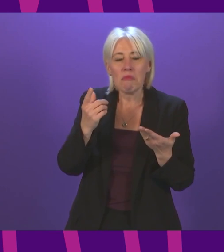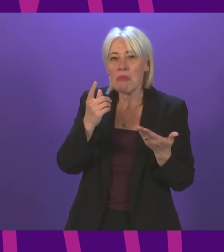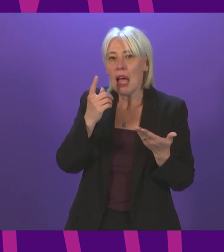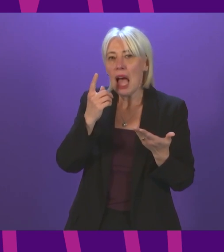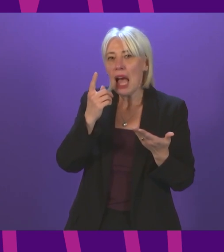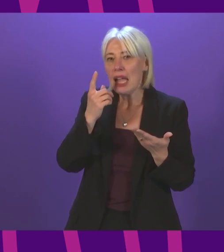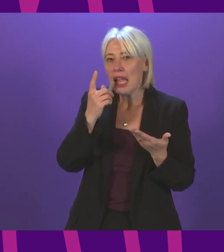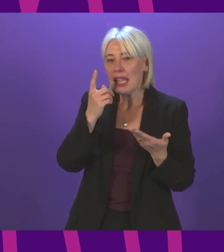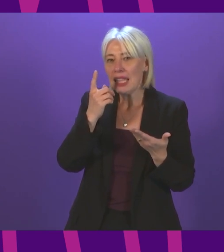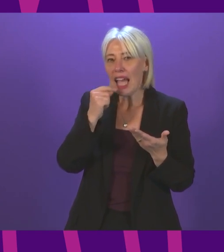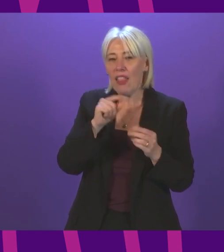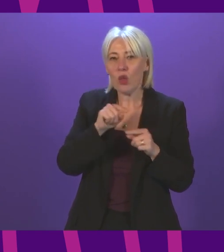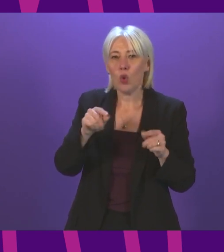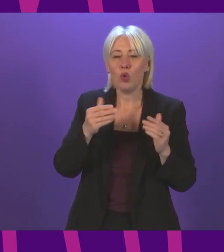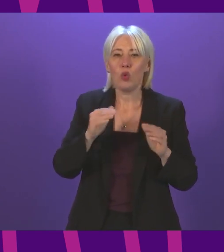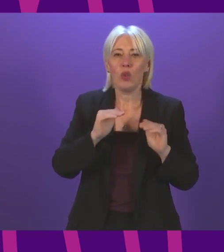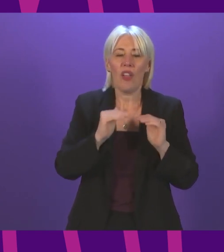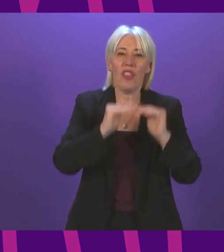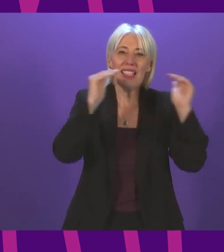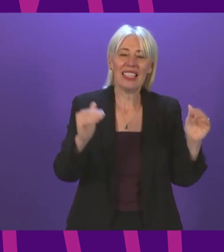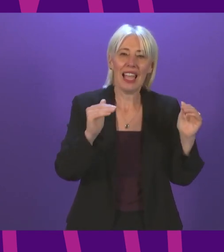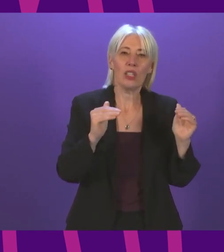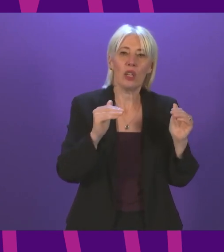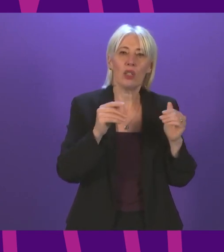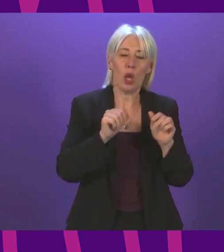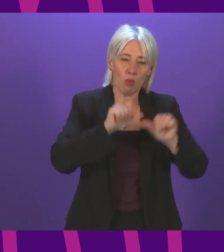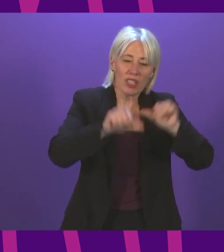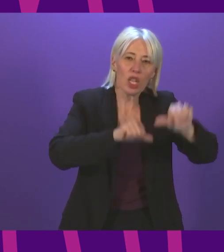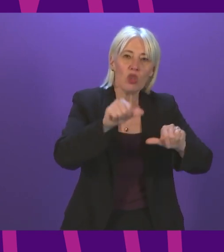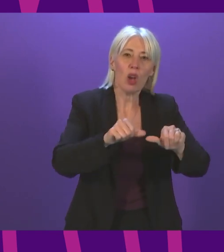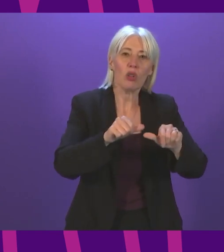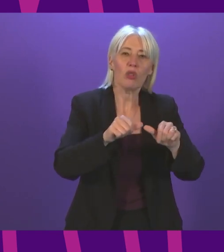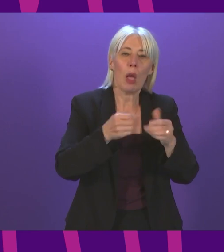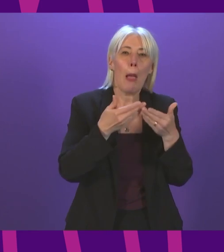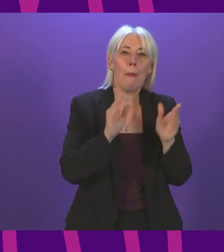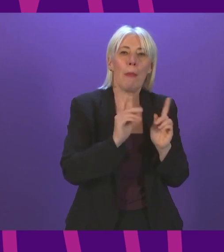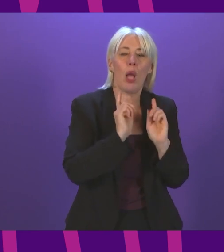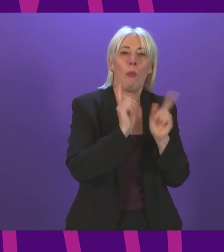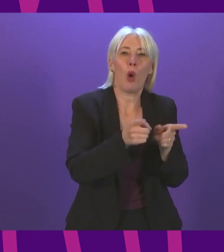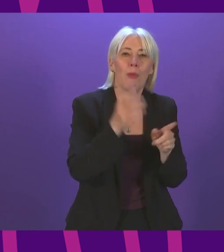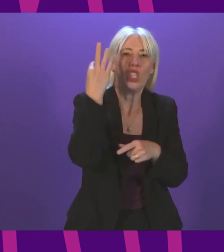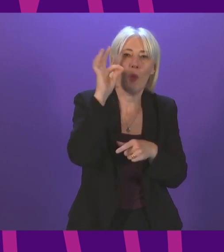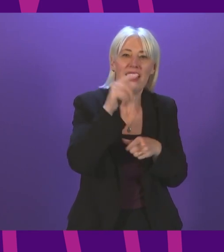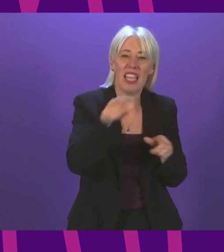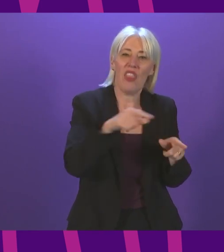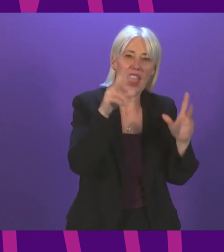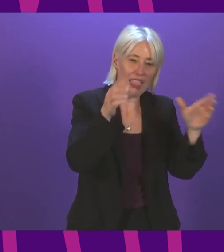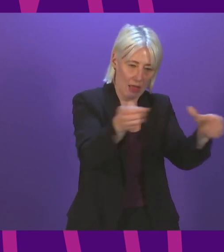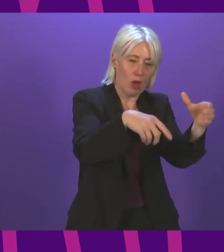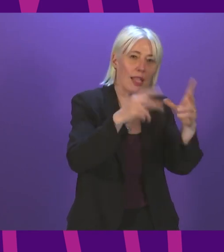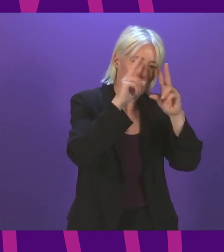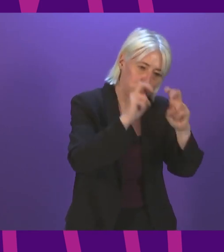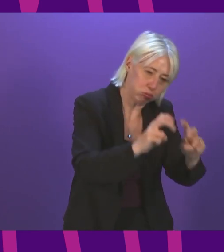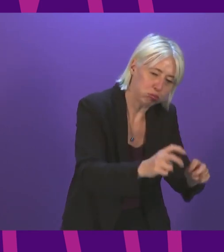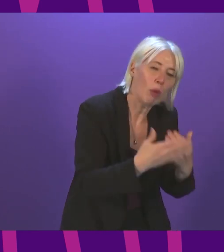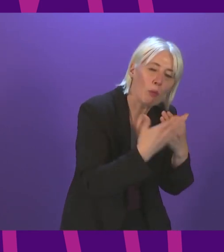before the Standards, Procedures and Public Appointments Committee to investigate further. I thank